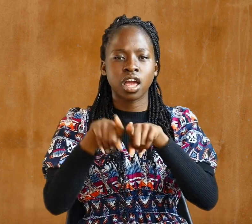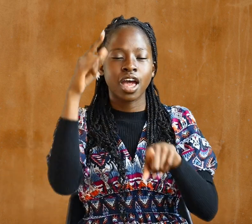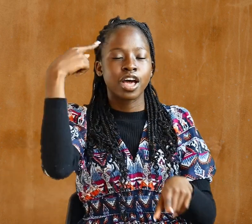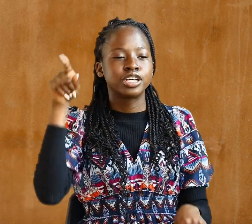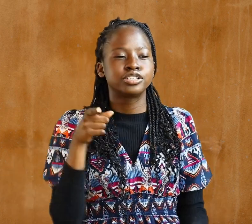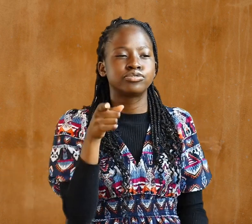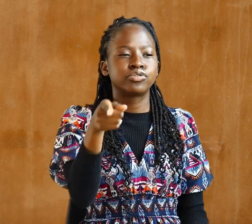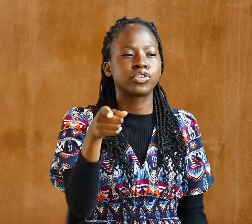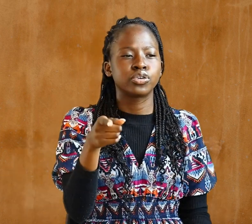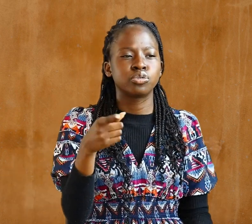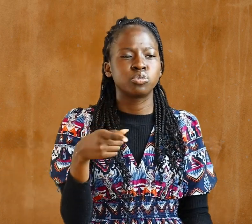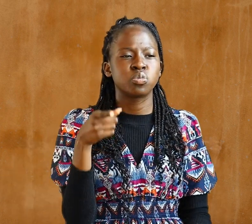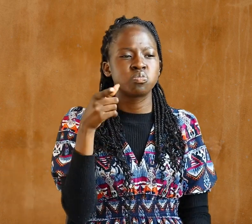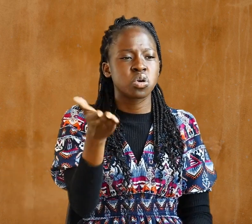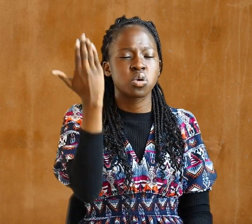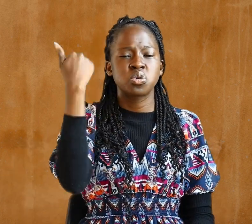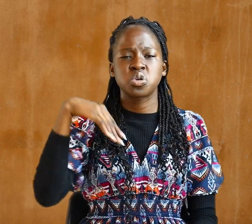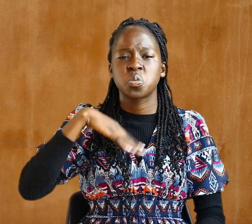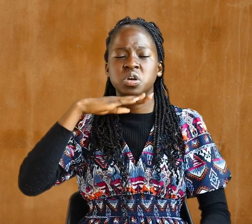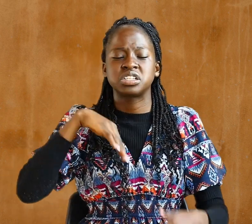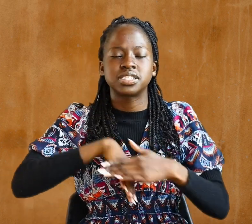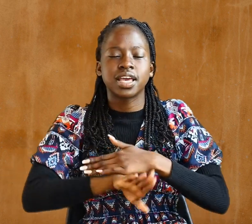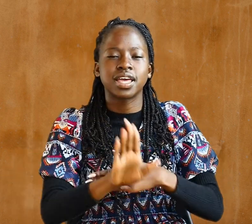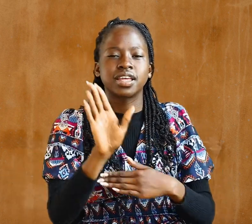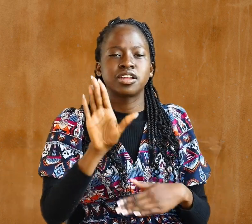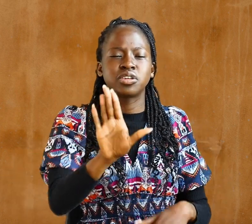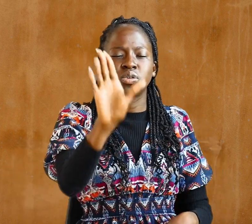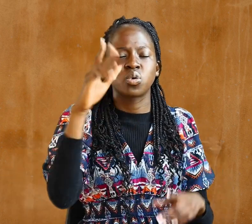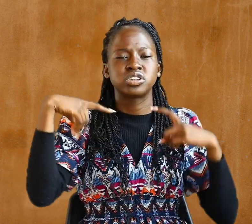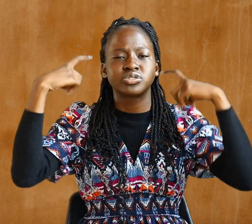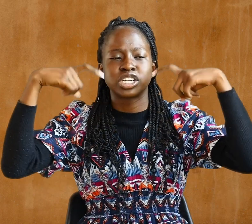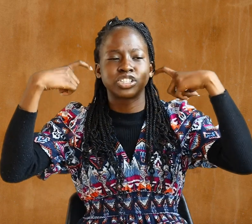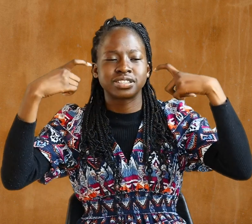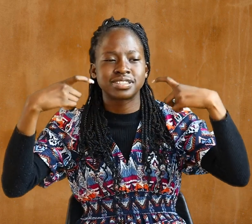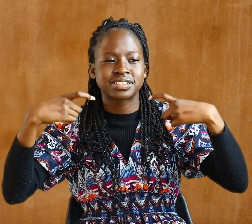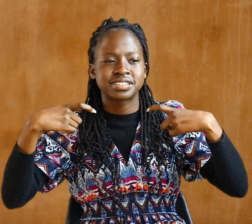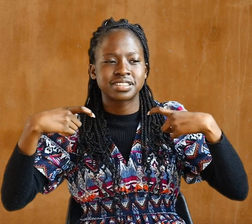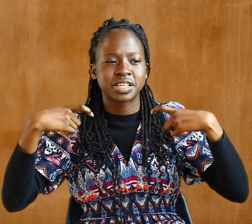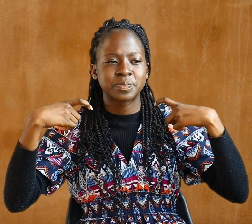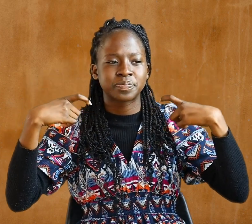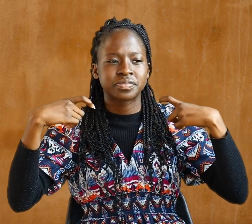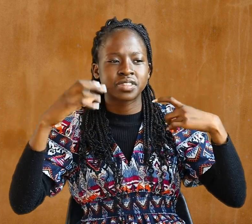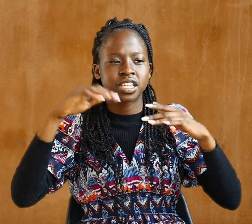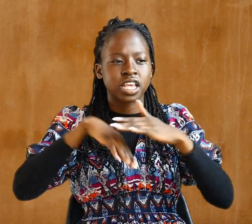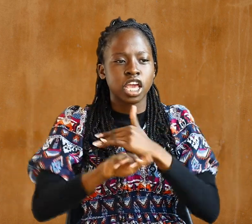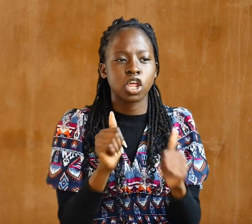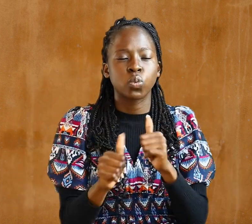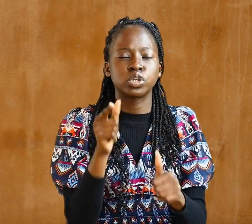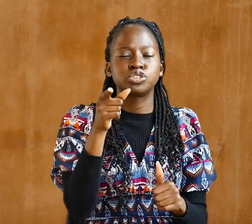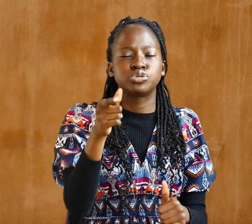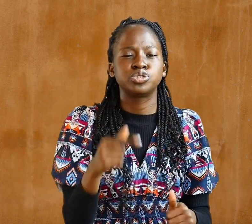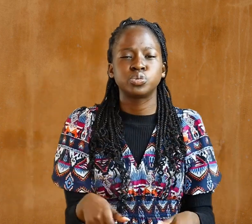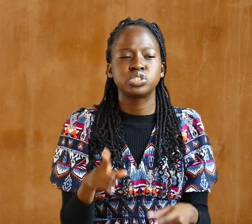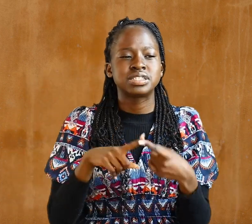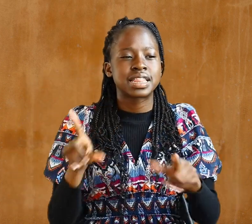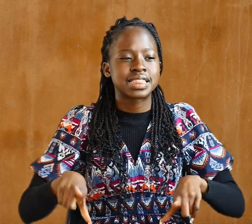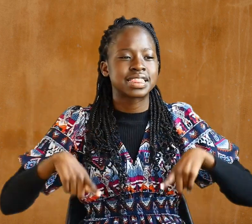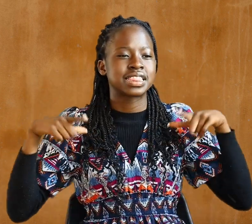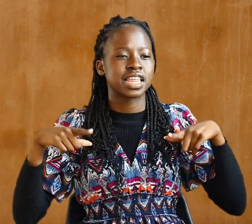As for you, you were dead in your transgressions and sins, in which you used to live